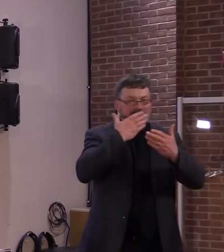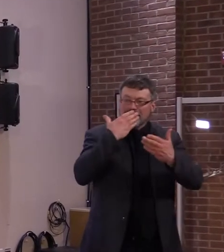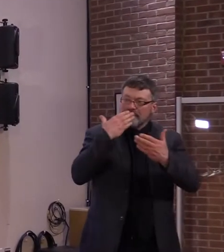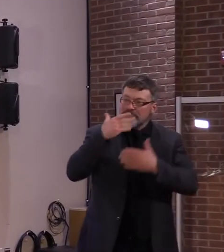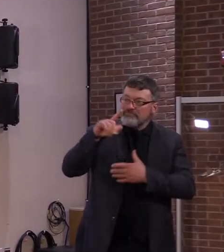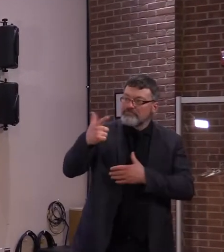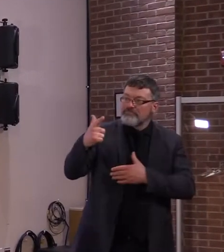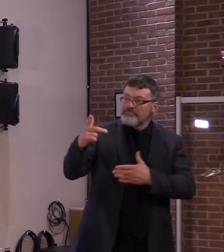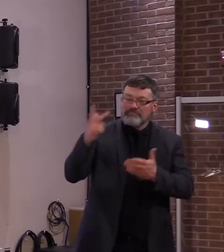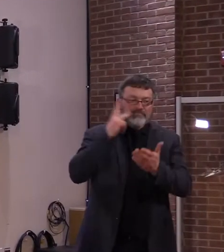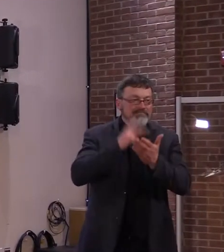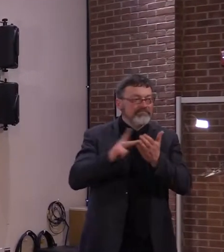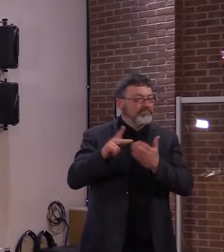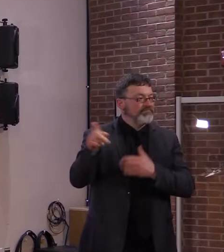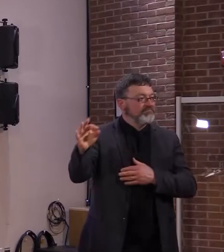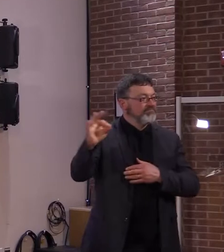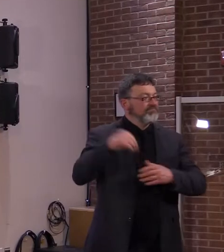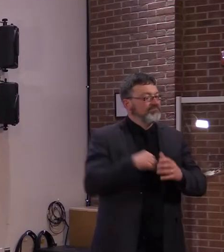Good morning.